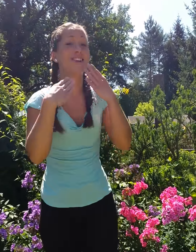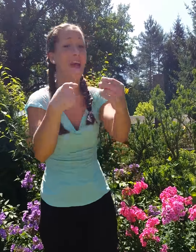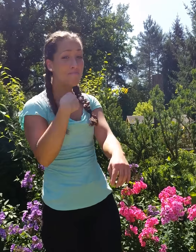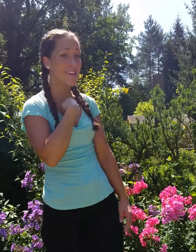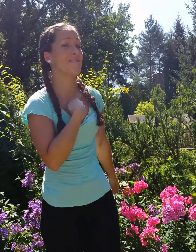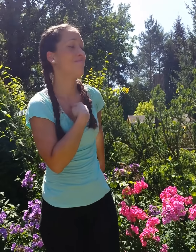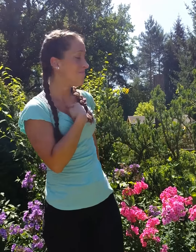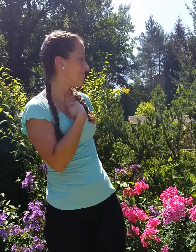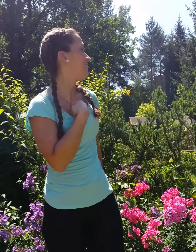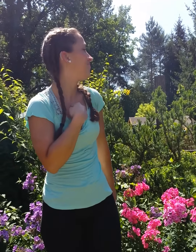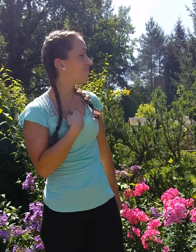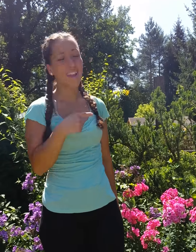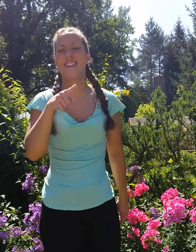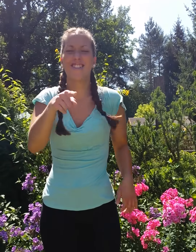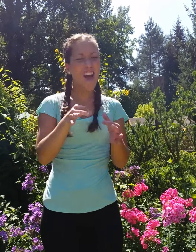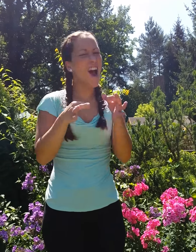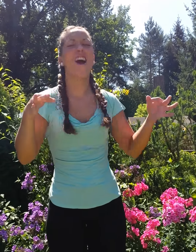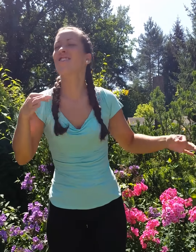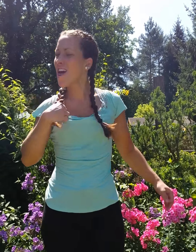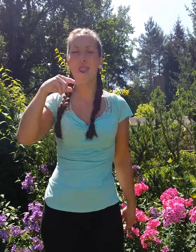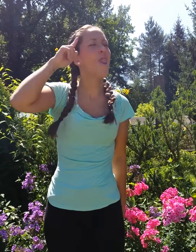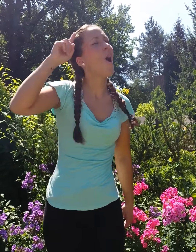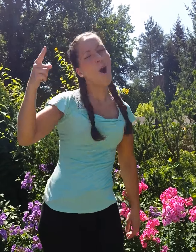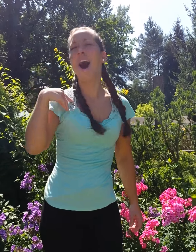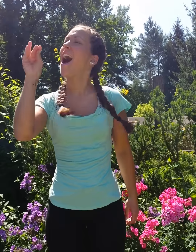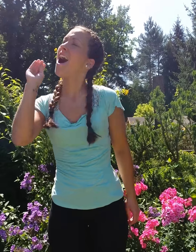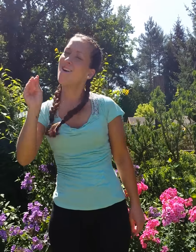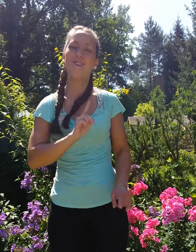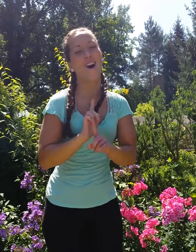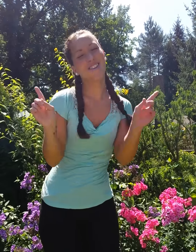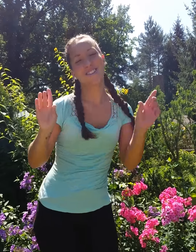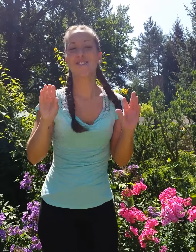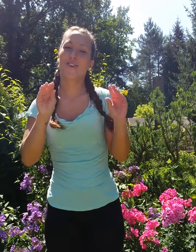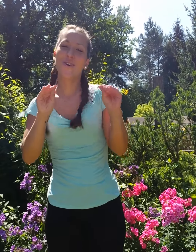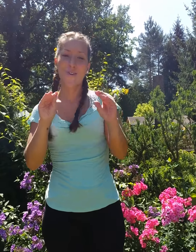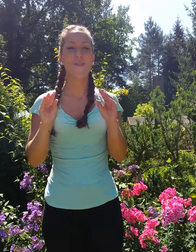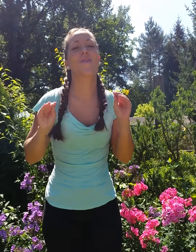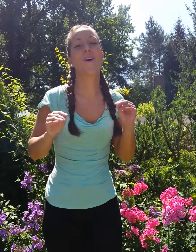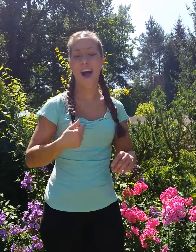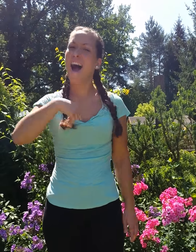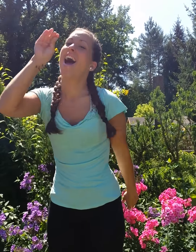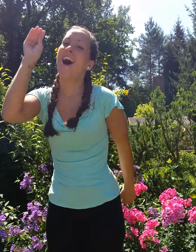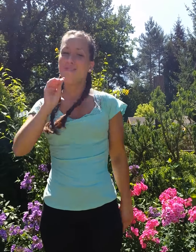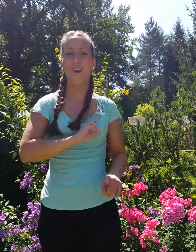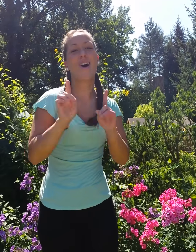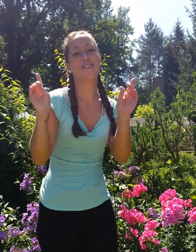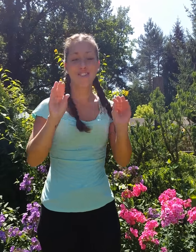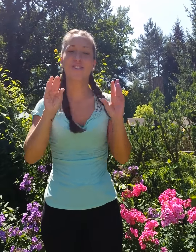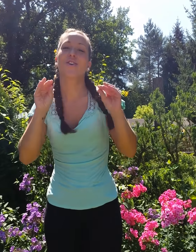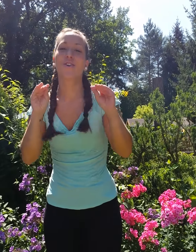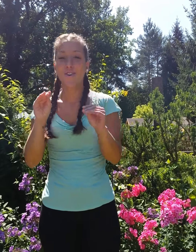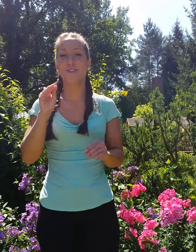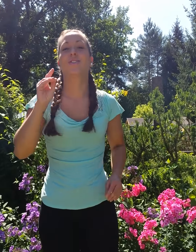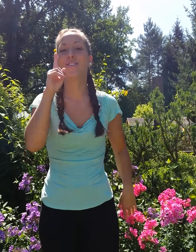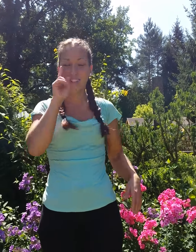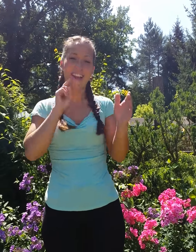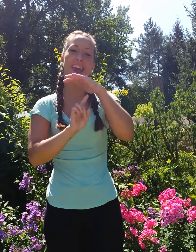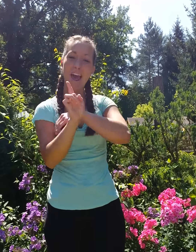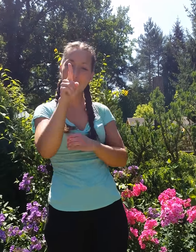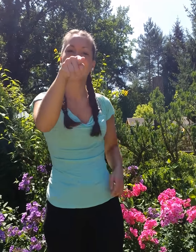got me. I like it, I like it. Girl, I want you, I want you, I Just to get up